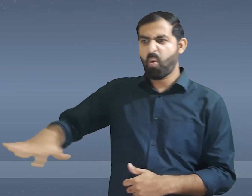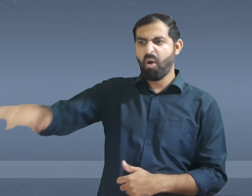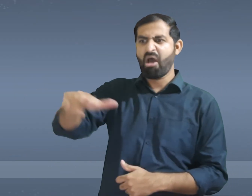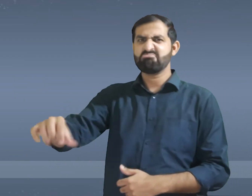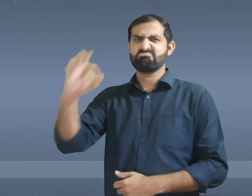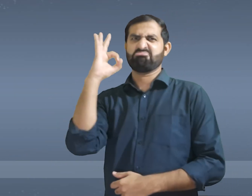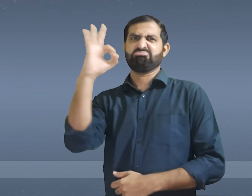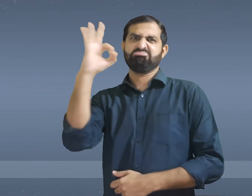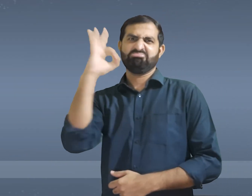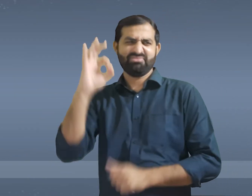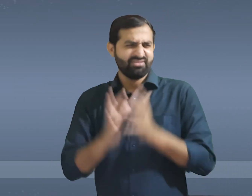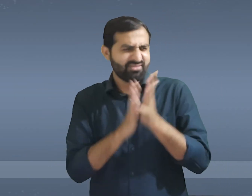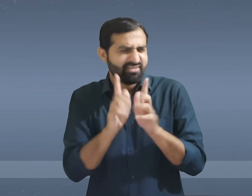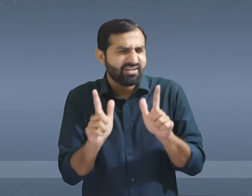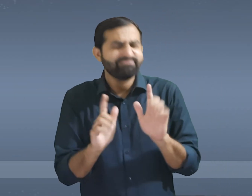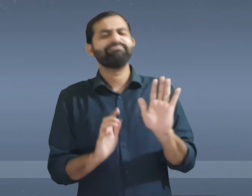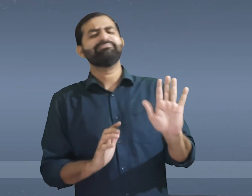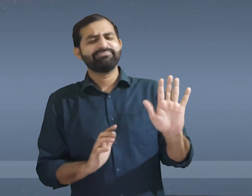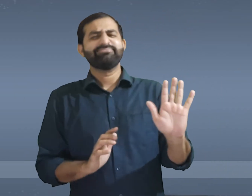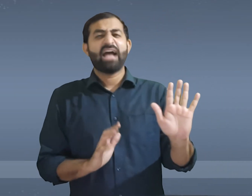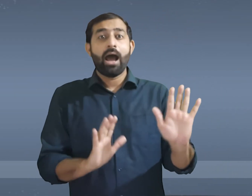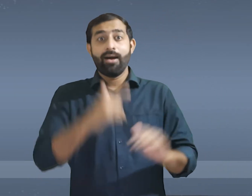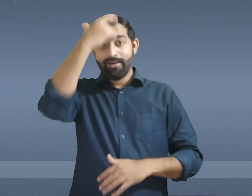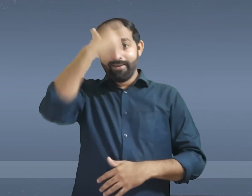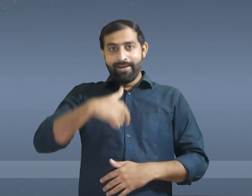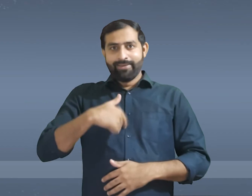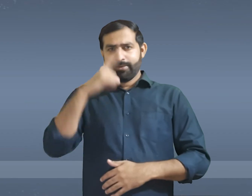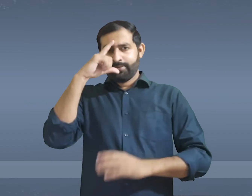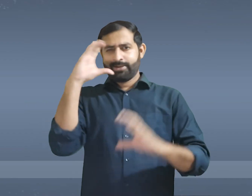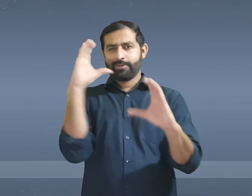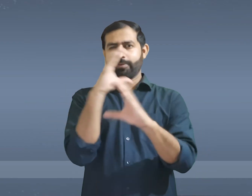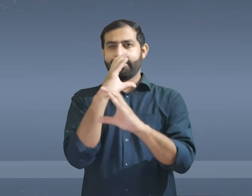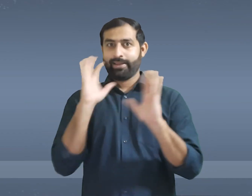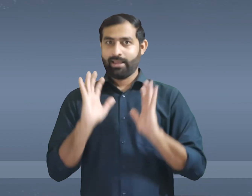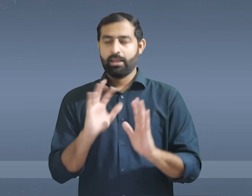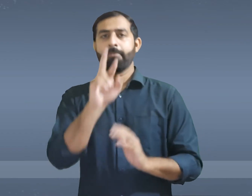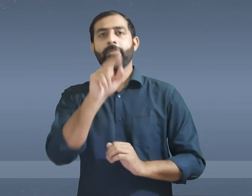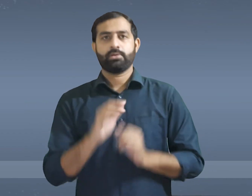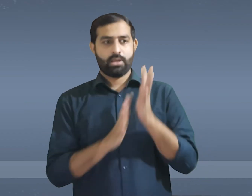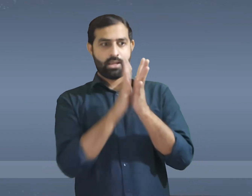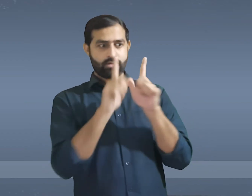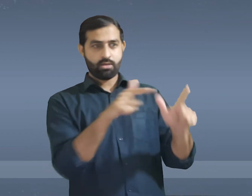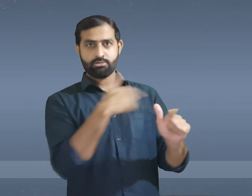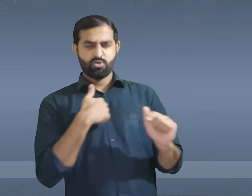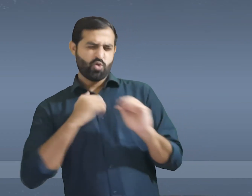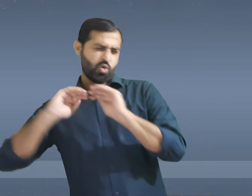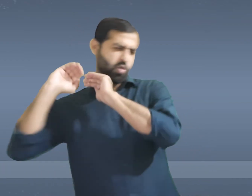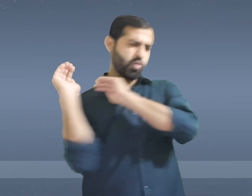as compared to sign language. This creates confusion among the people. There should not be the